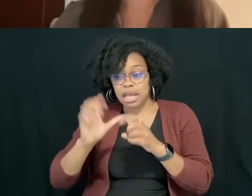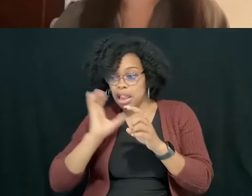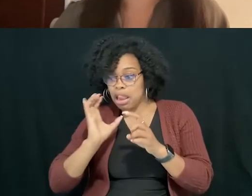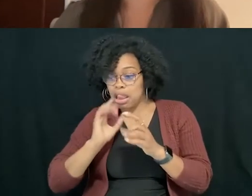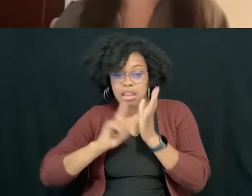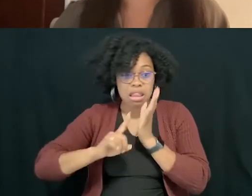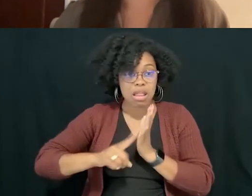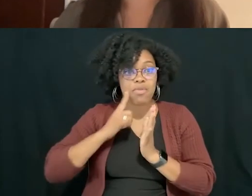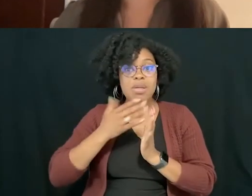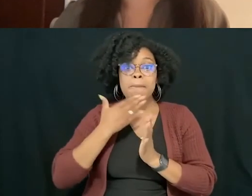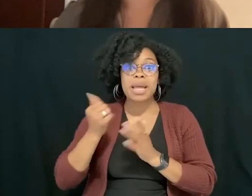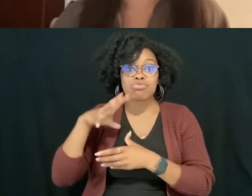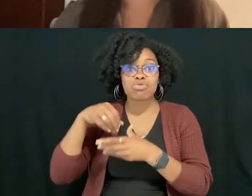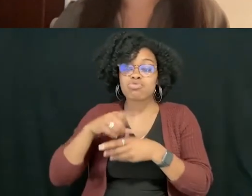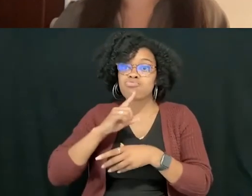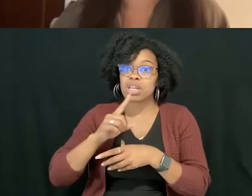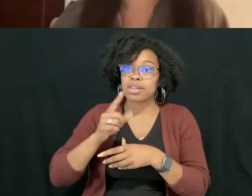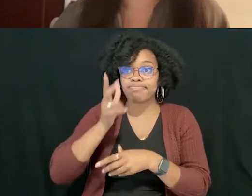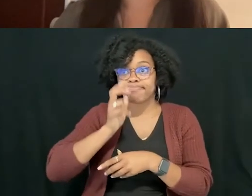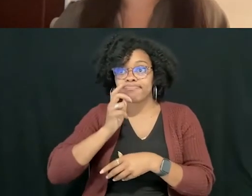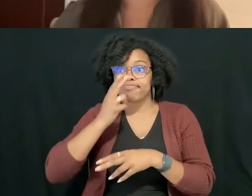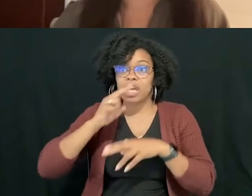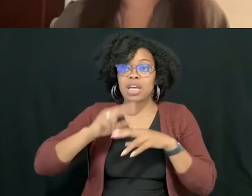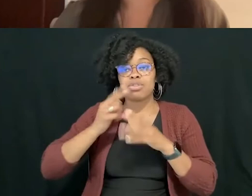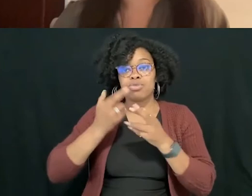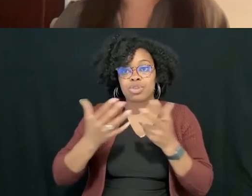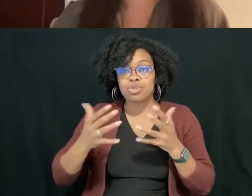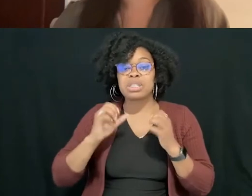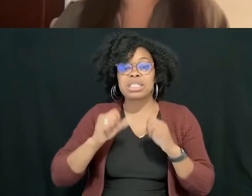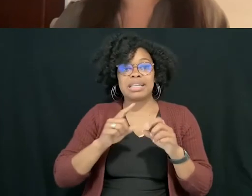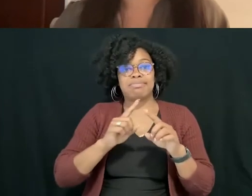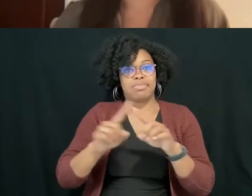that exist by topic, by age, and by type of resource. We got you covered.